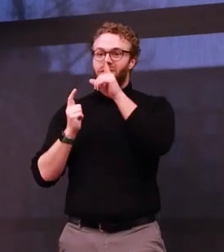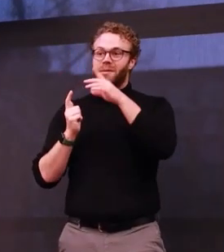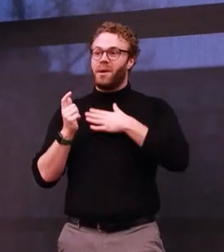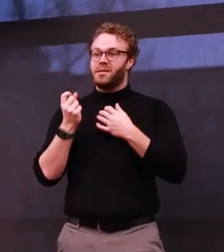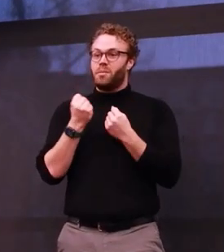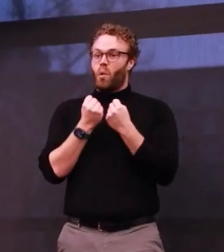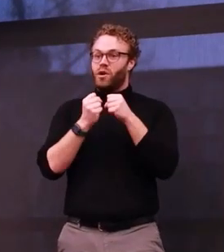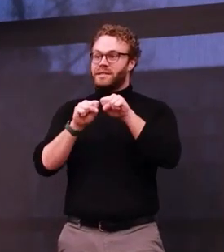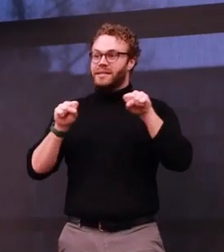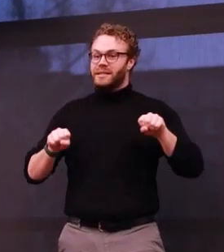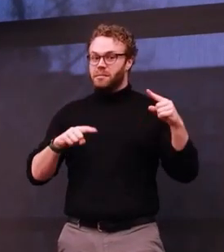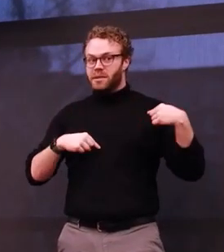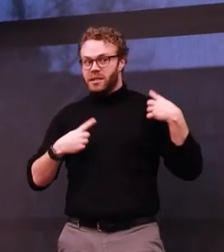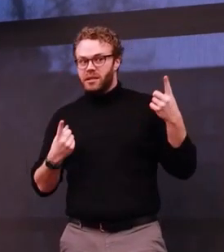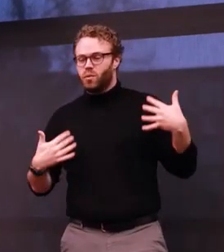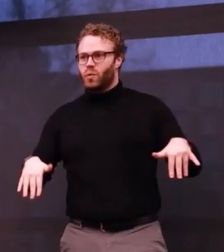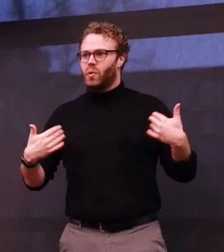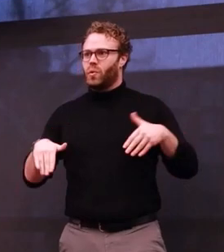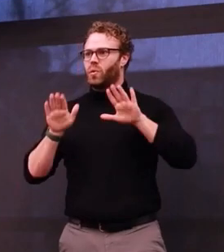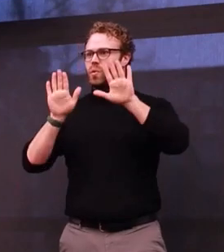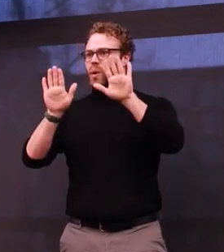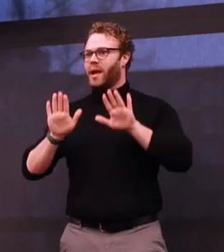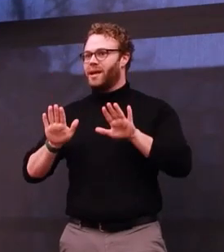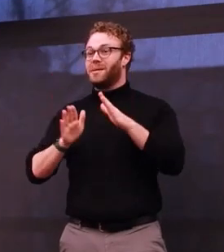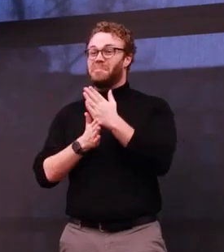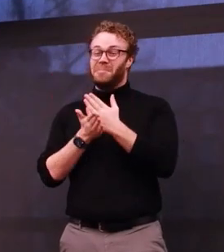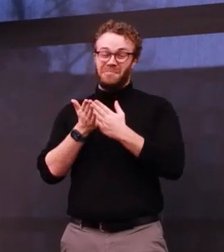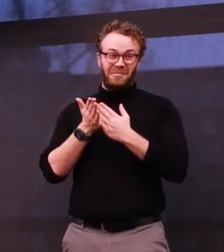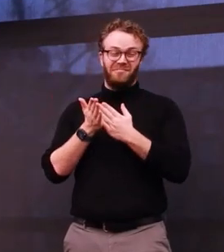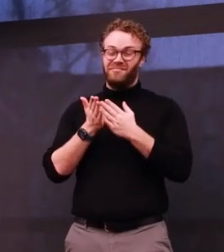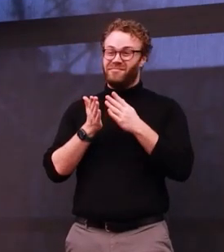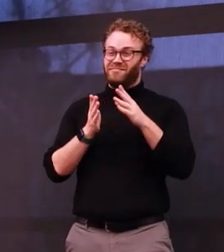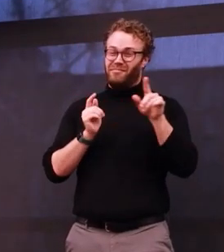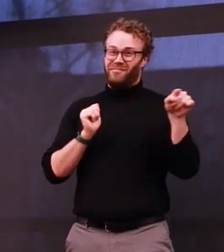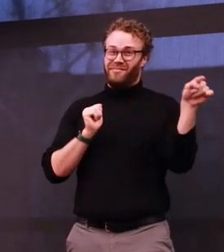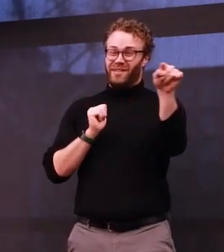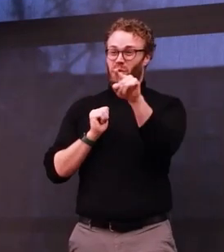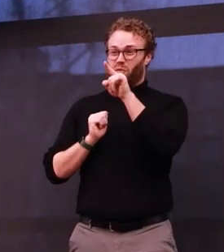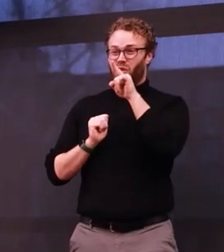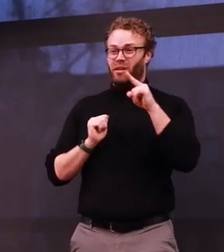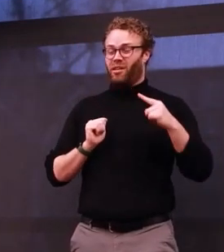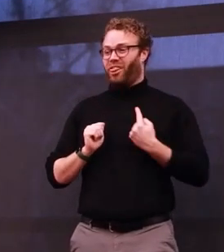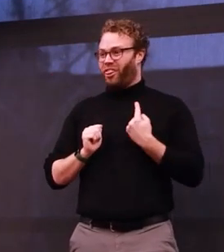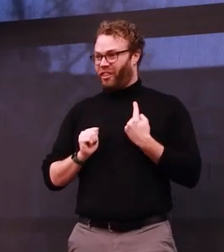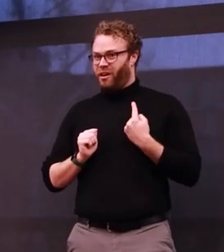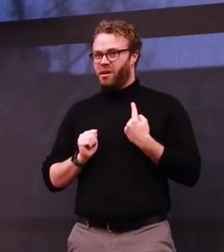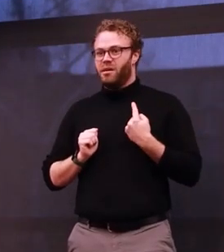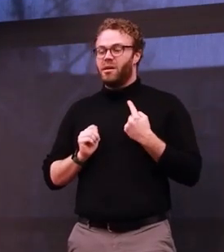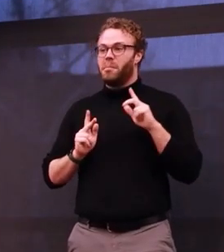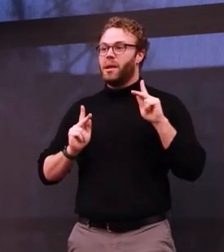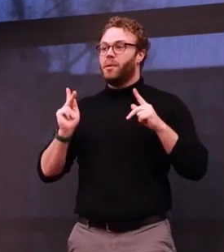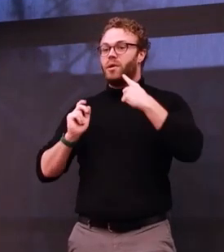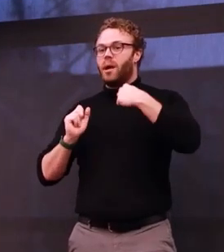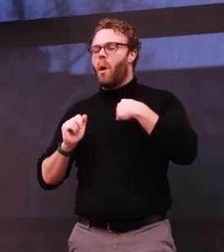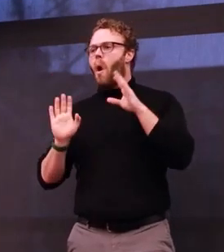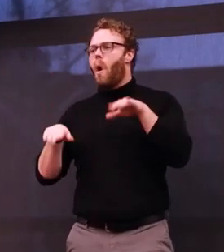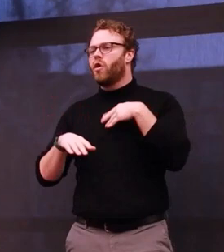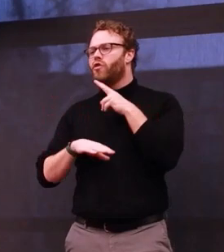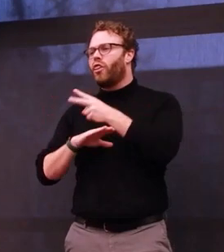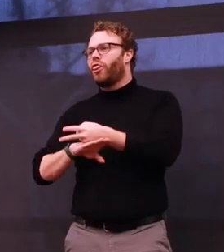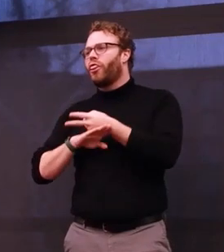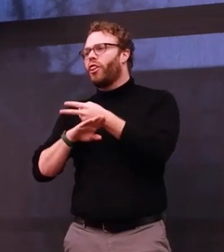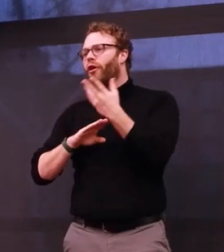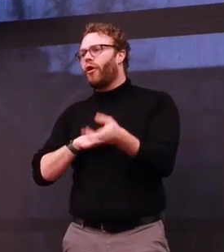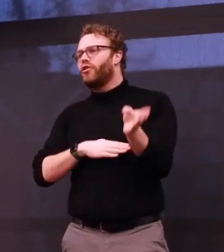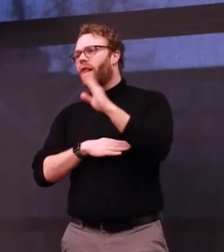but I've also had some people talk pretty sideways to me. I've been told that all I do is lay around all day. I've been